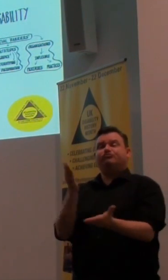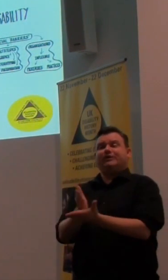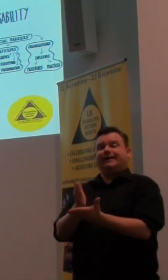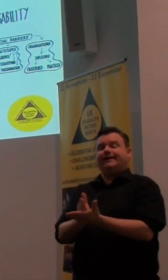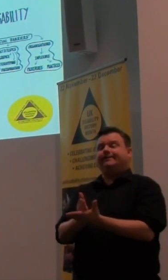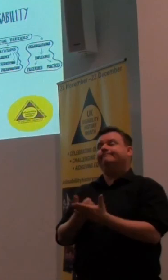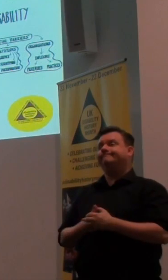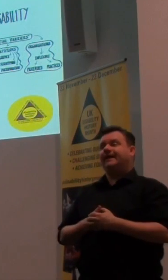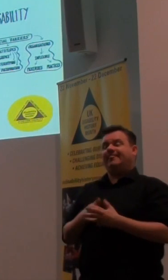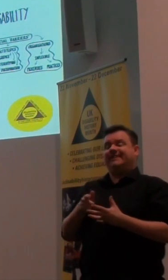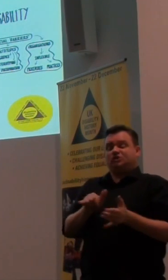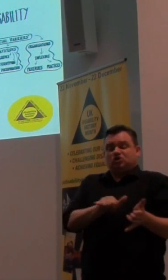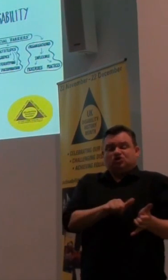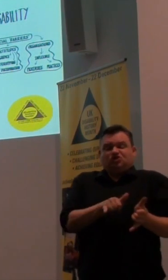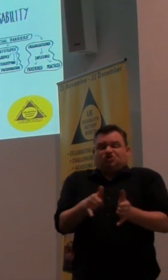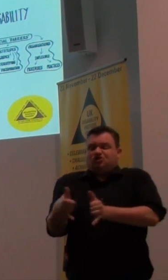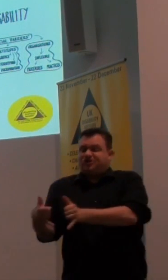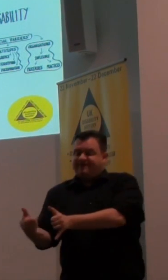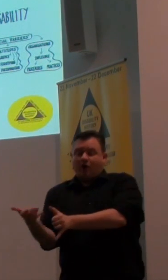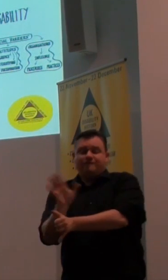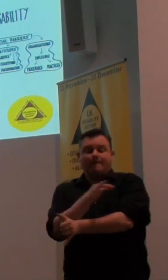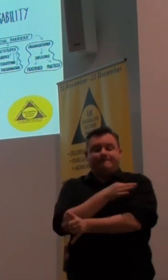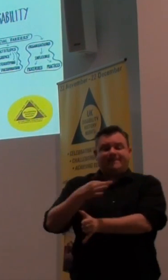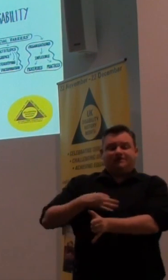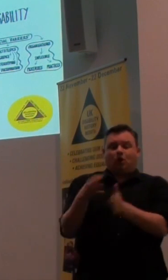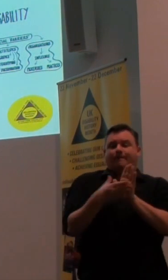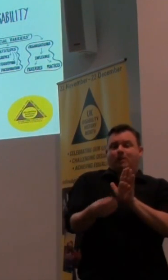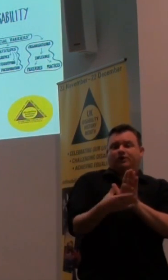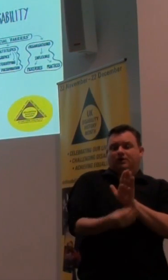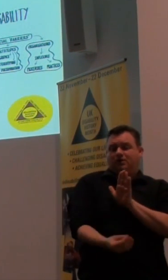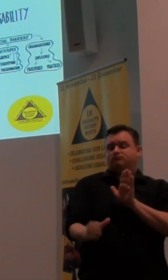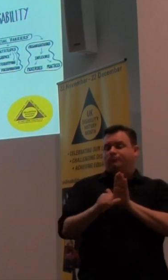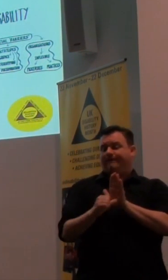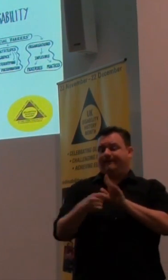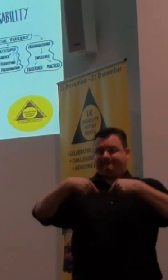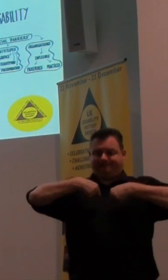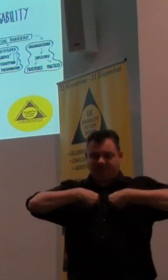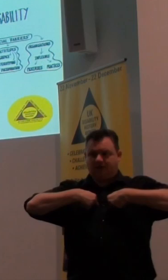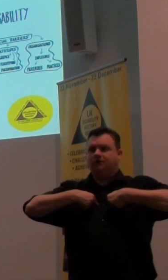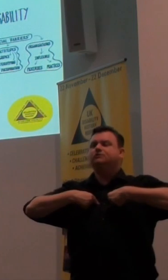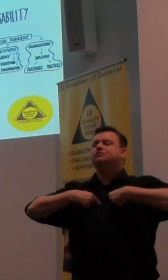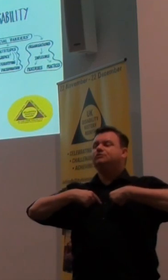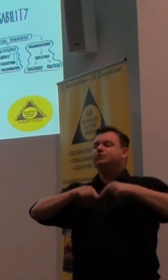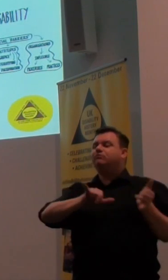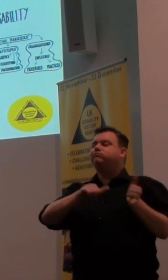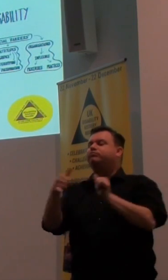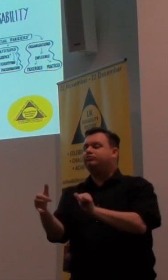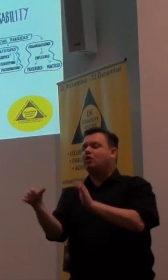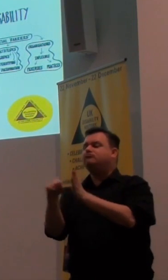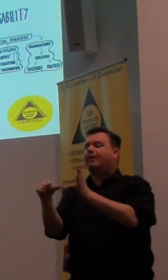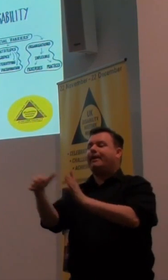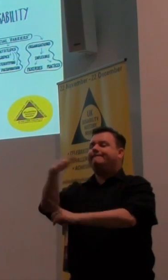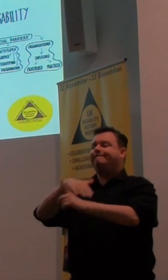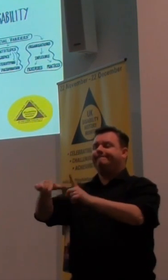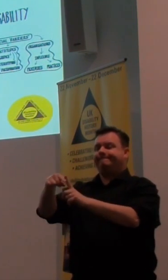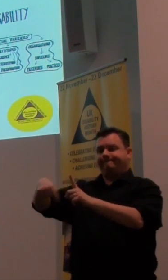characterise as a shift from the medical model, which sees the problem in us, to seeing the problem in society, is a fundamental paradigm